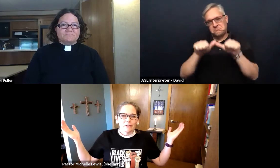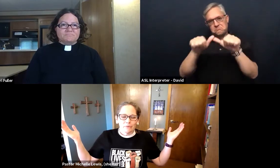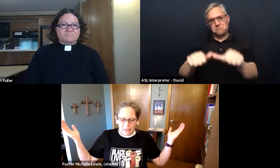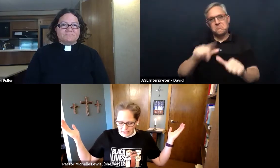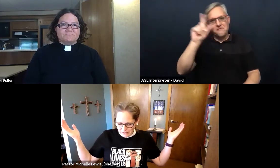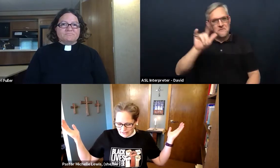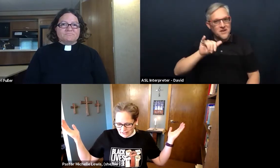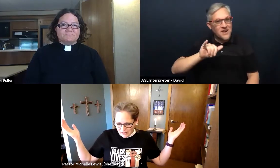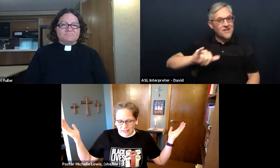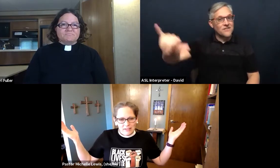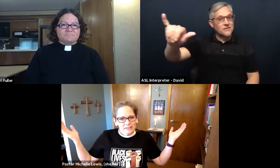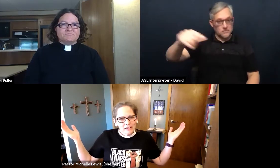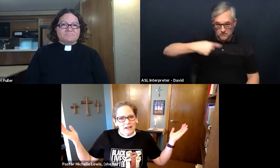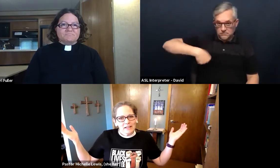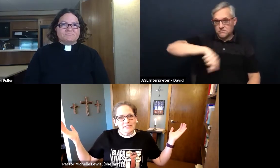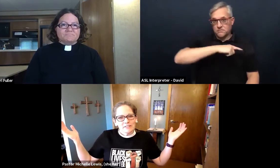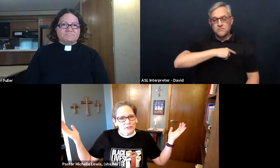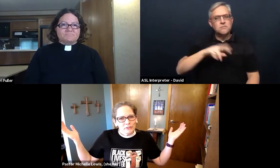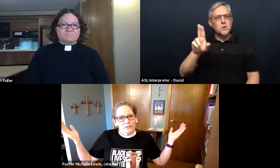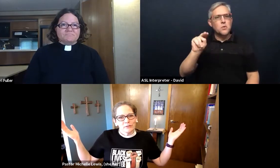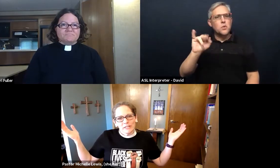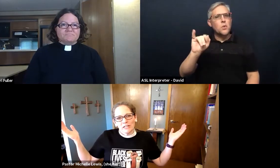united in God's good creation.